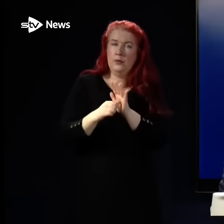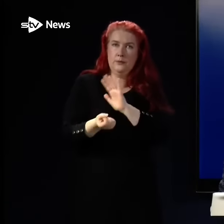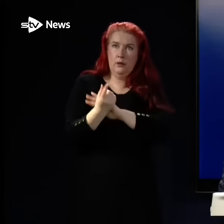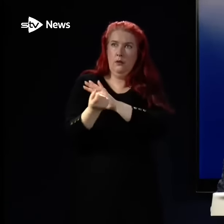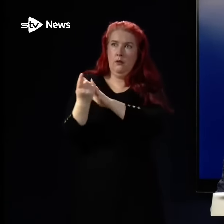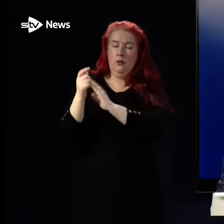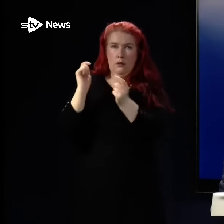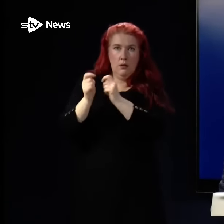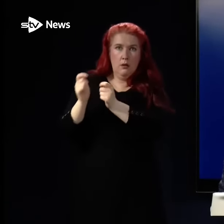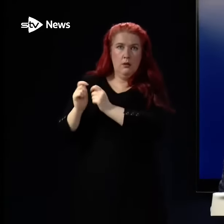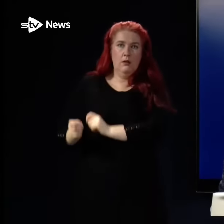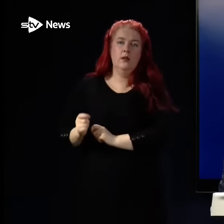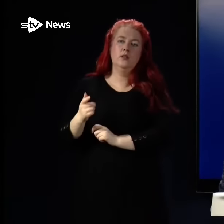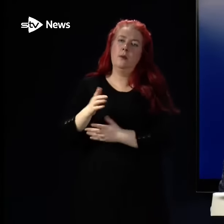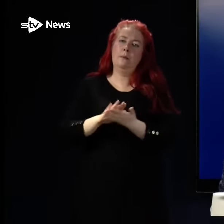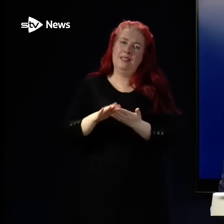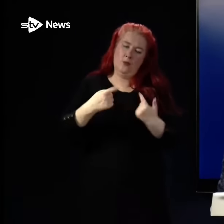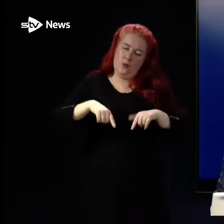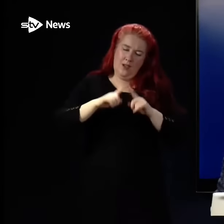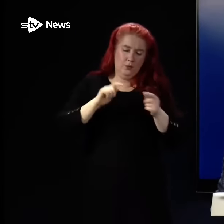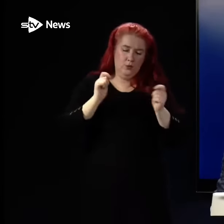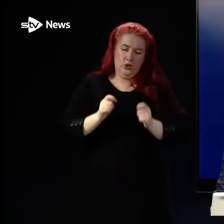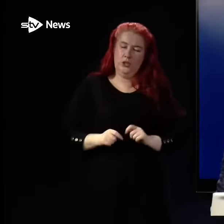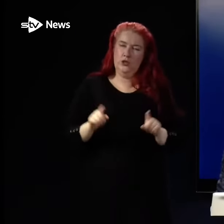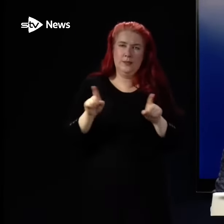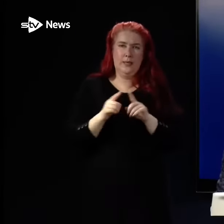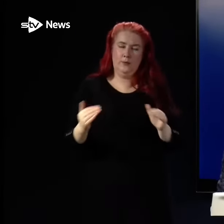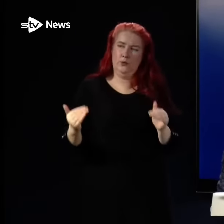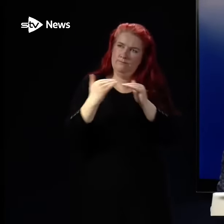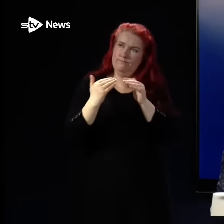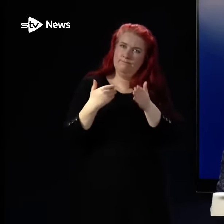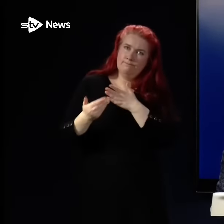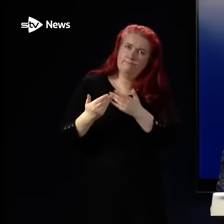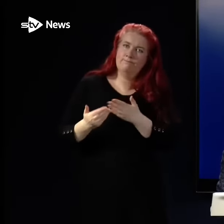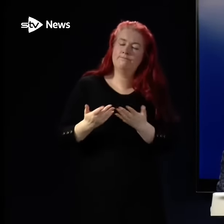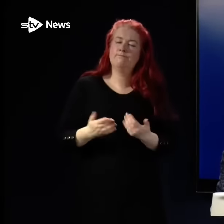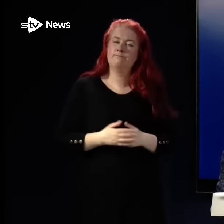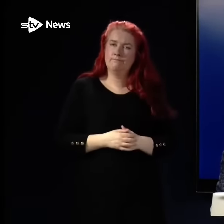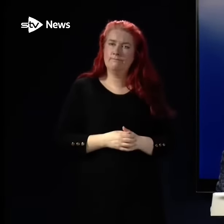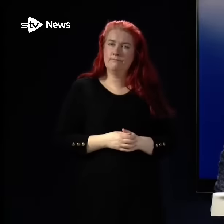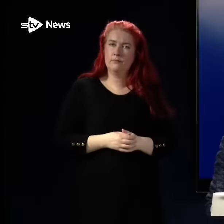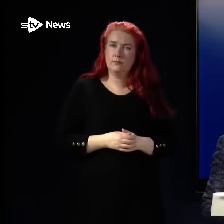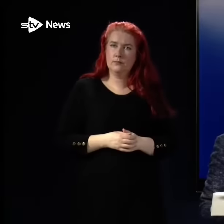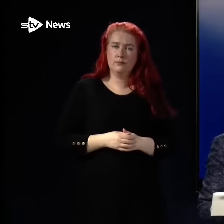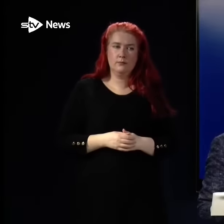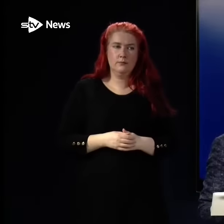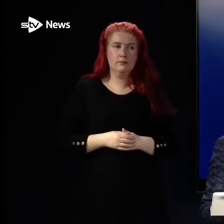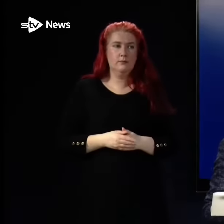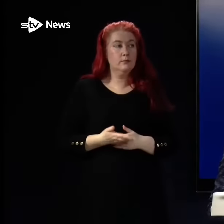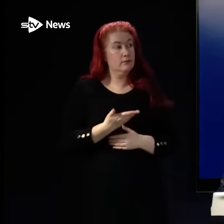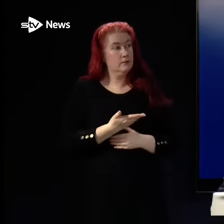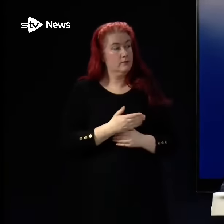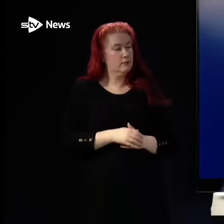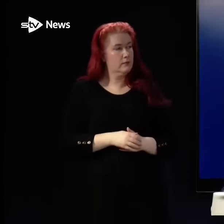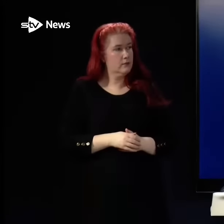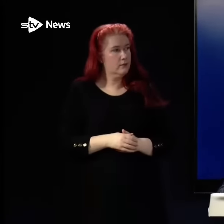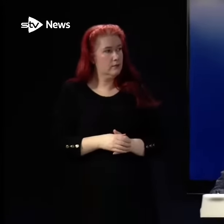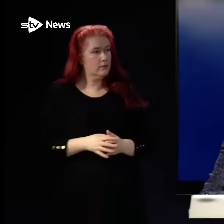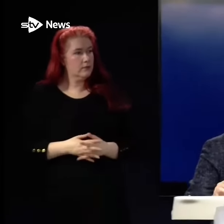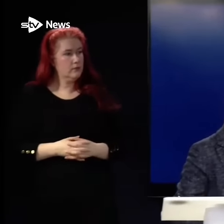remains as volatile and as unpredictable, to some extent, unpredictable, as we've seen over the past two or three years. I wondered